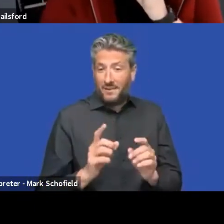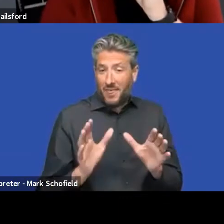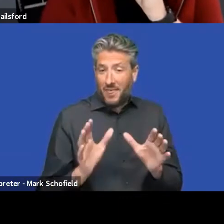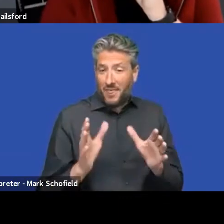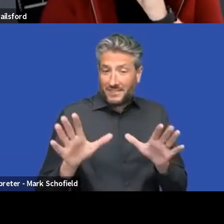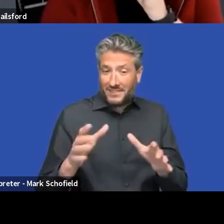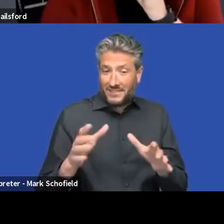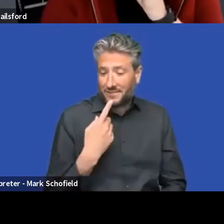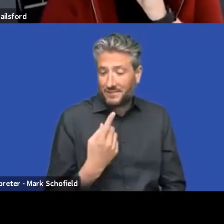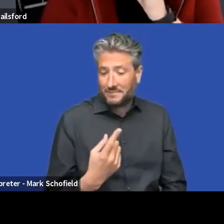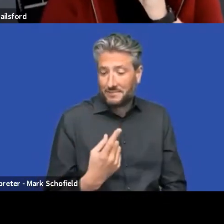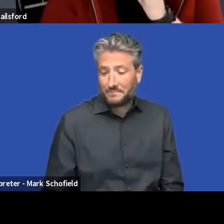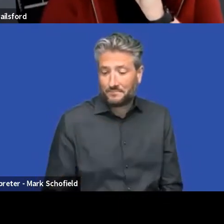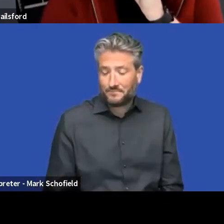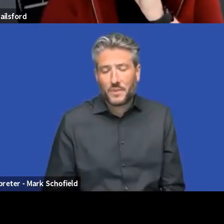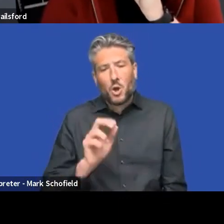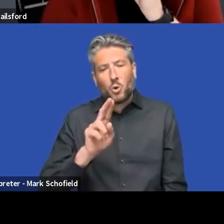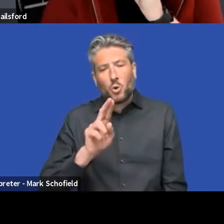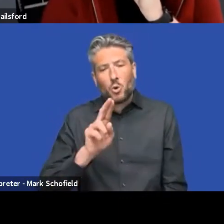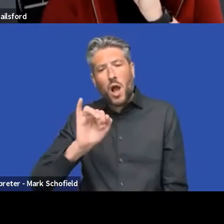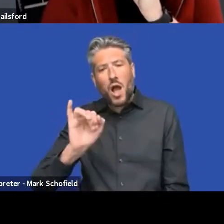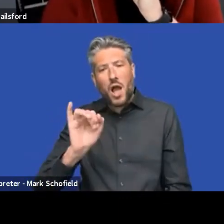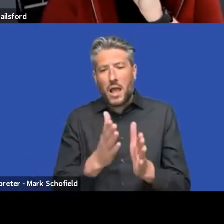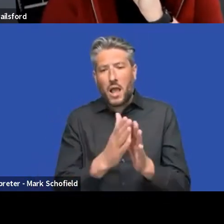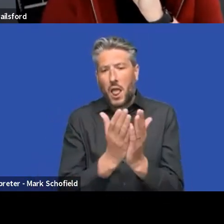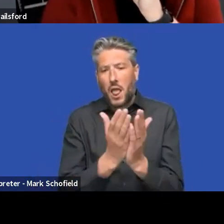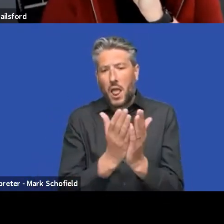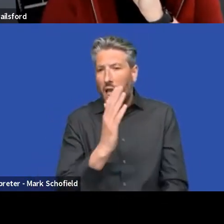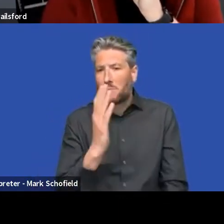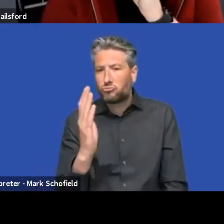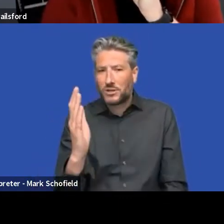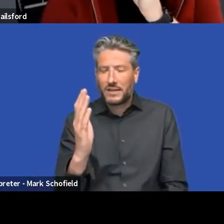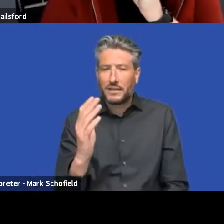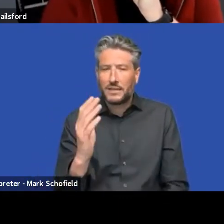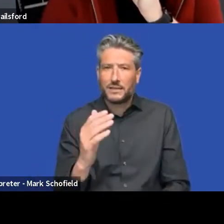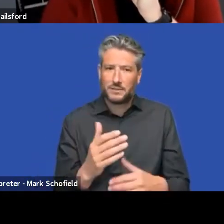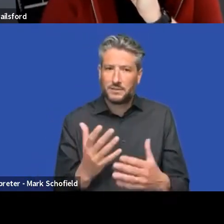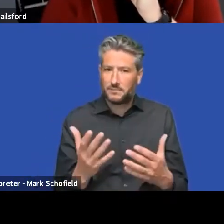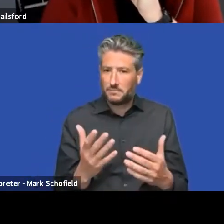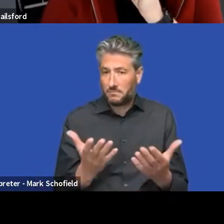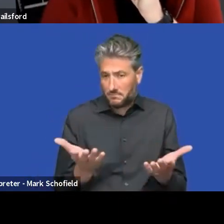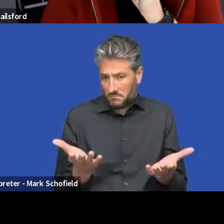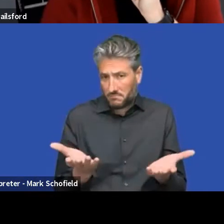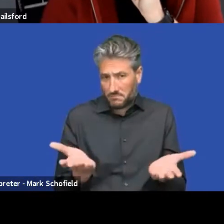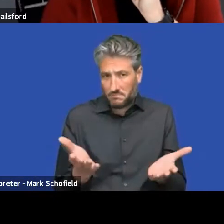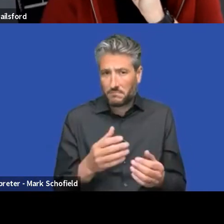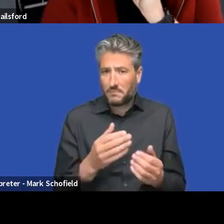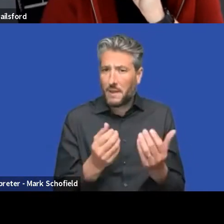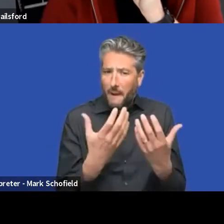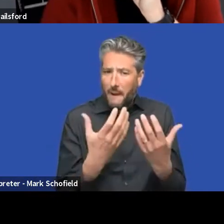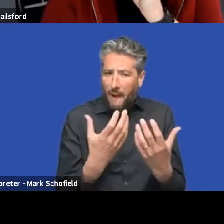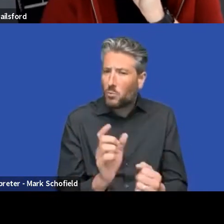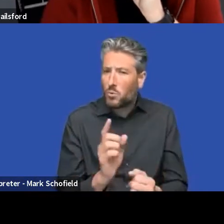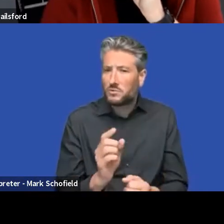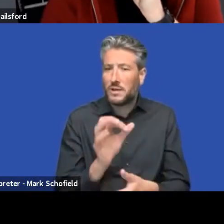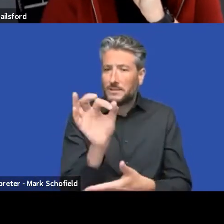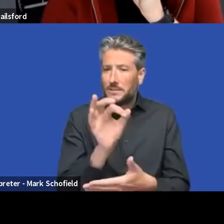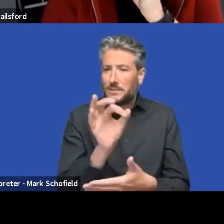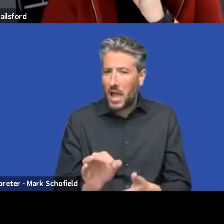UI library will follow the atomic design principles. So we will have even smaller UI components that